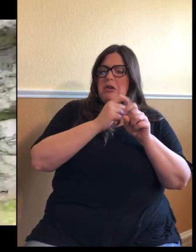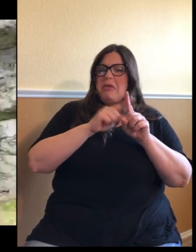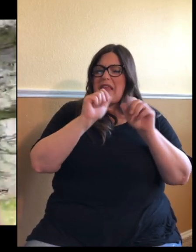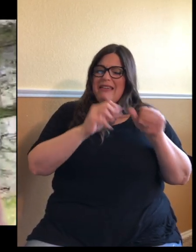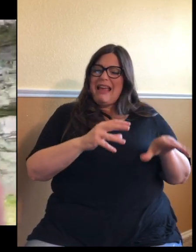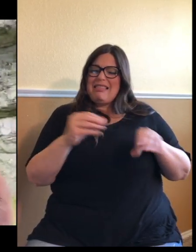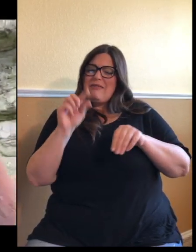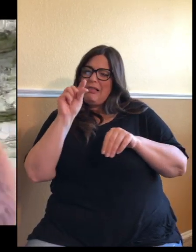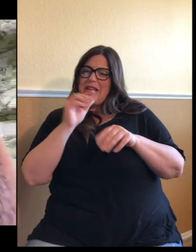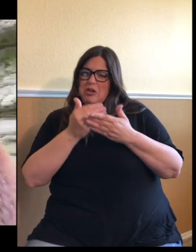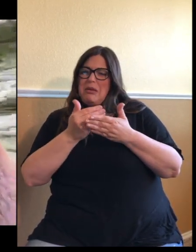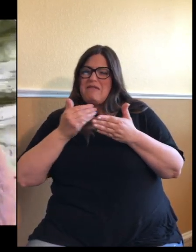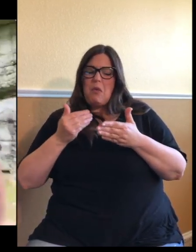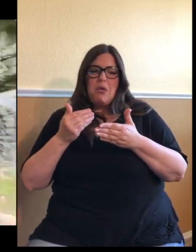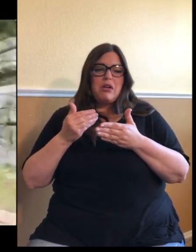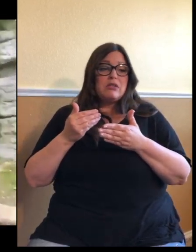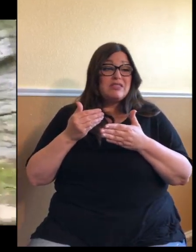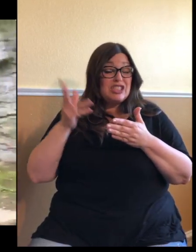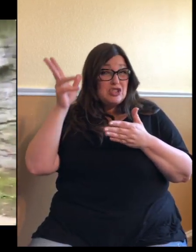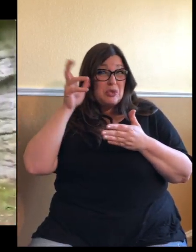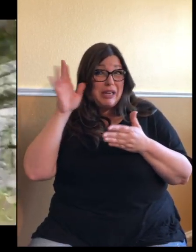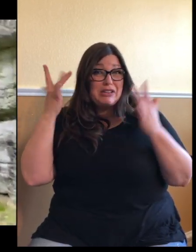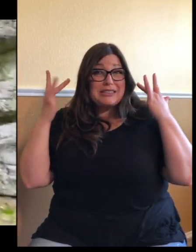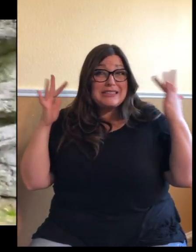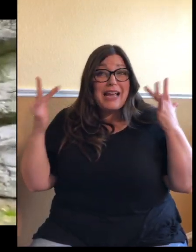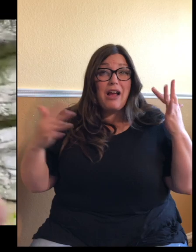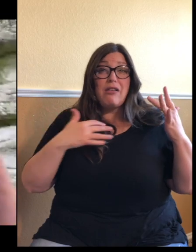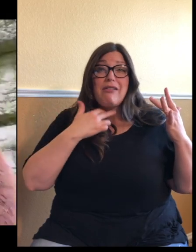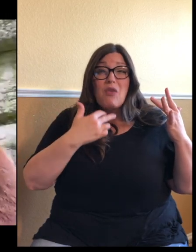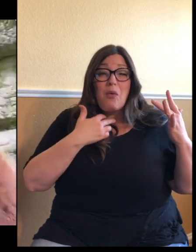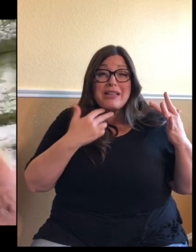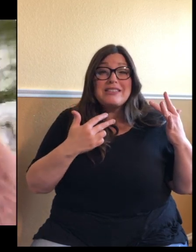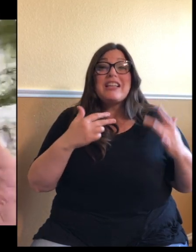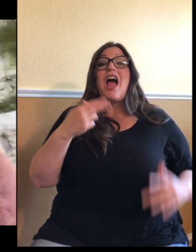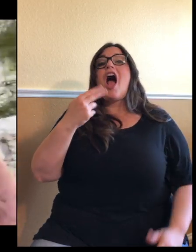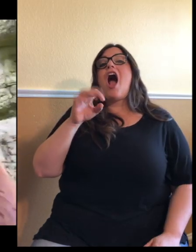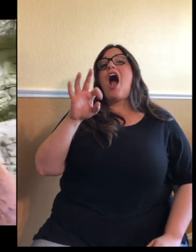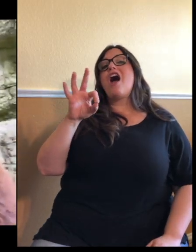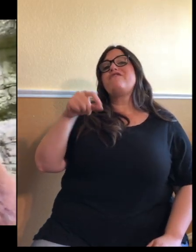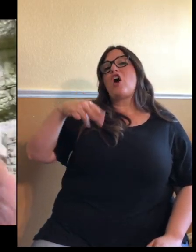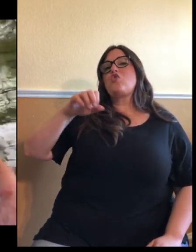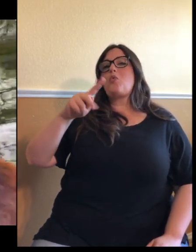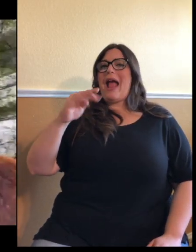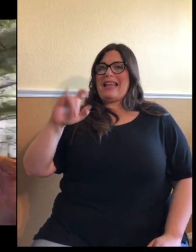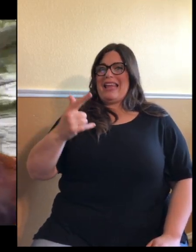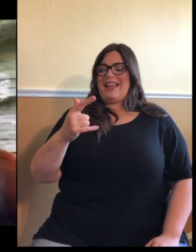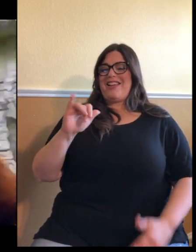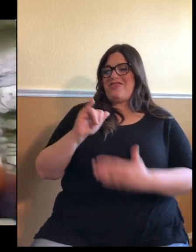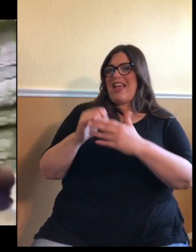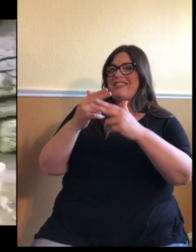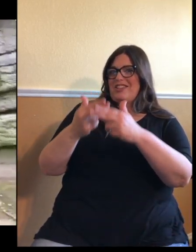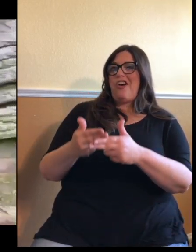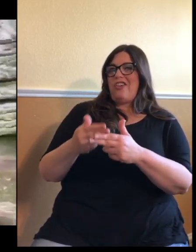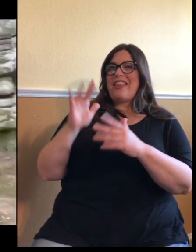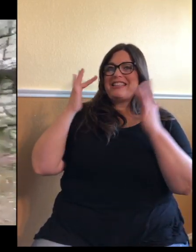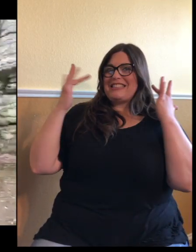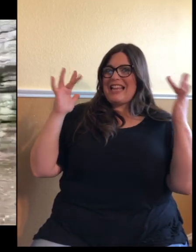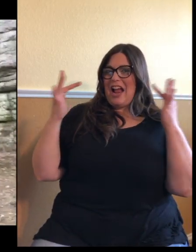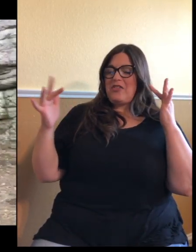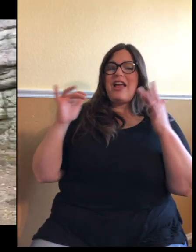If you heard that vocalization at all, that's called huff quacking. That is actually the term for that sound. It's one of the ways they